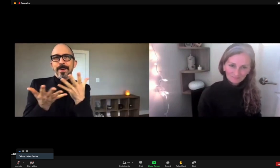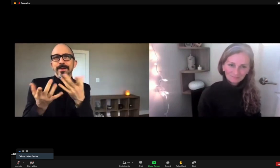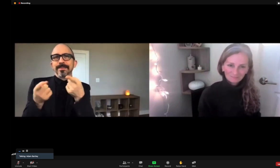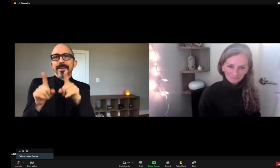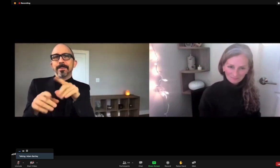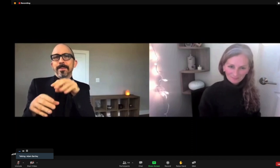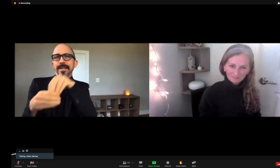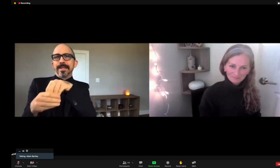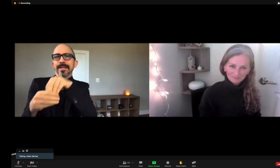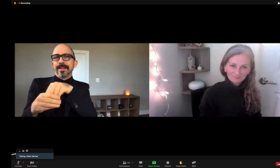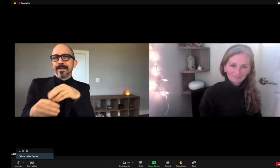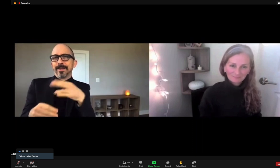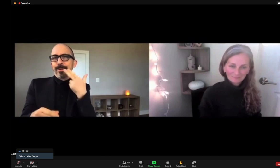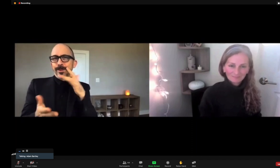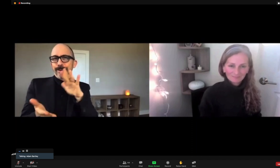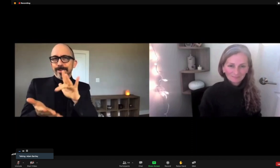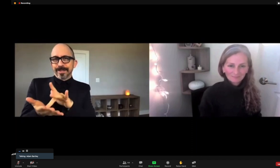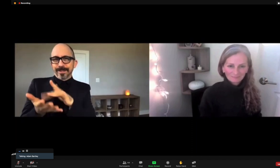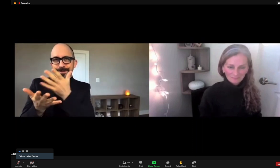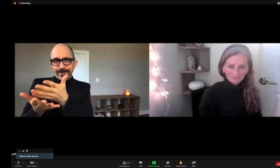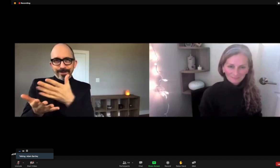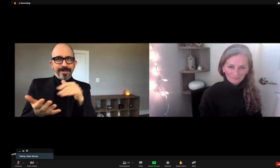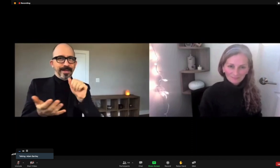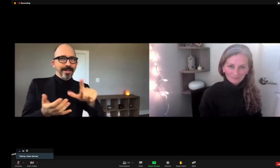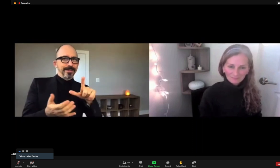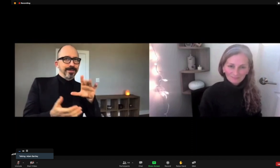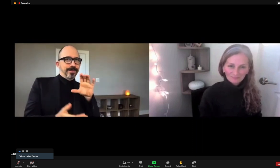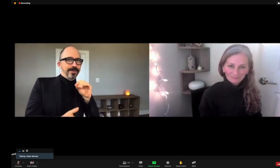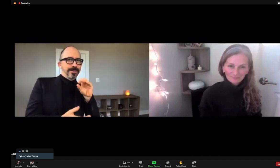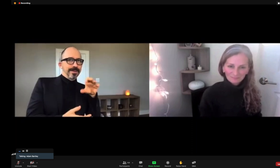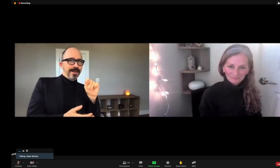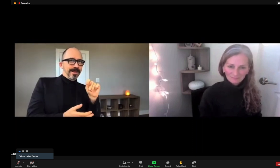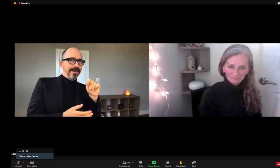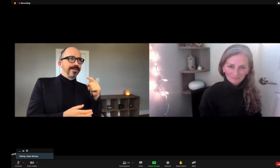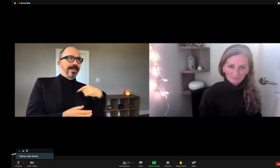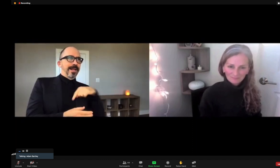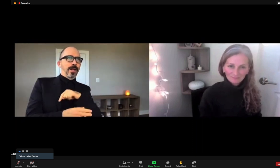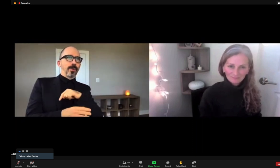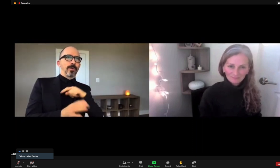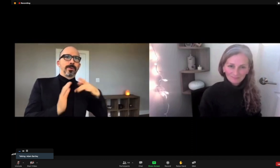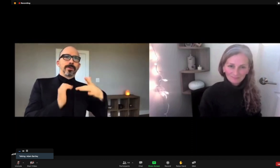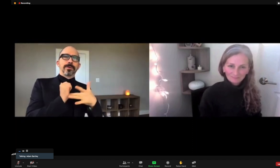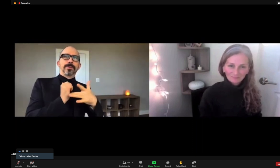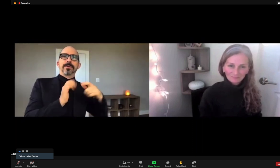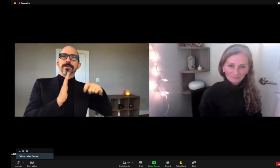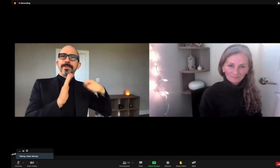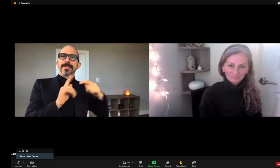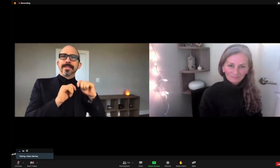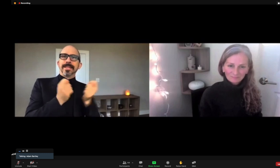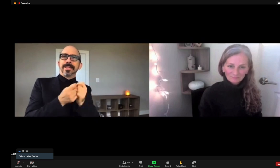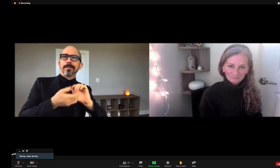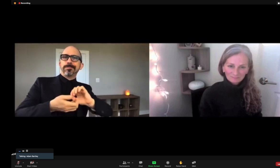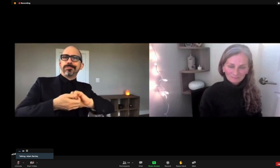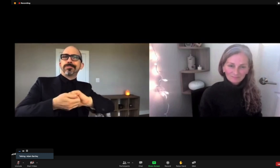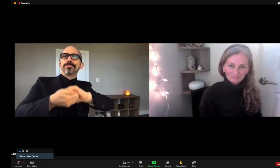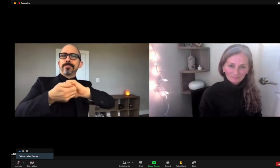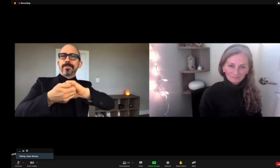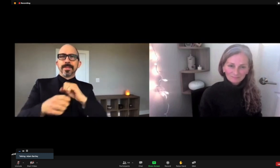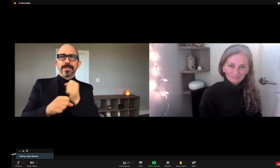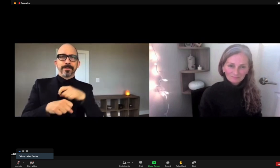there with the Clare Center. And so wonderful to see all that's happening there with ASL Connect and the Clare Center. The collaborations